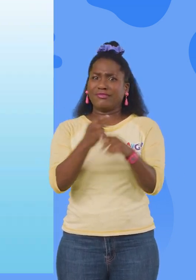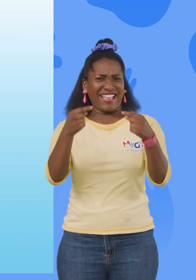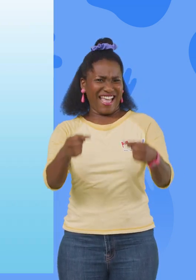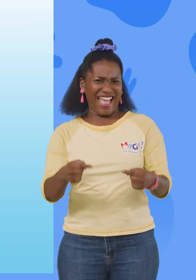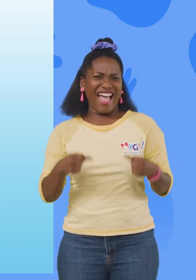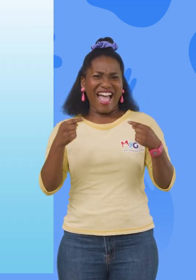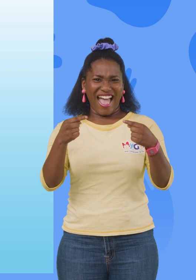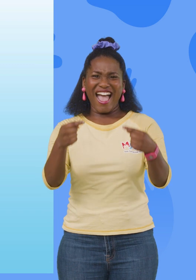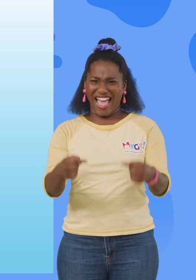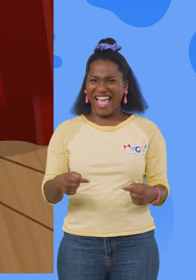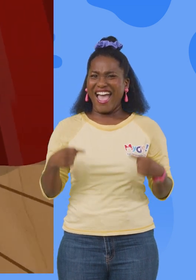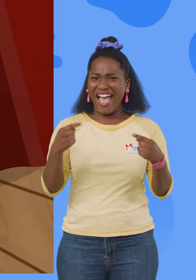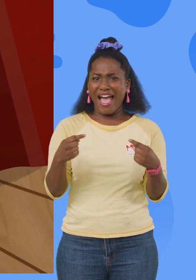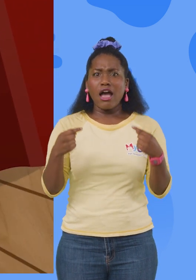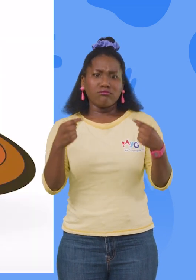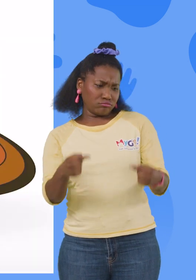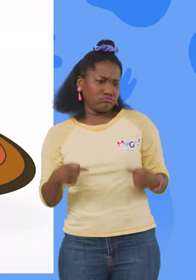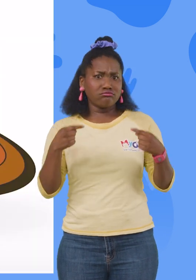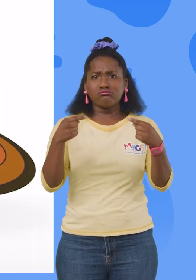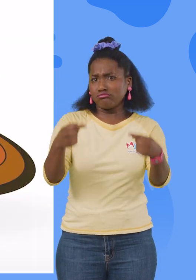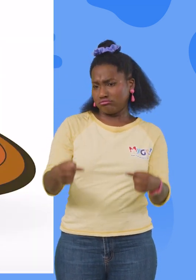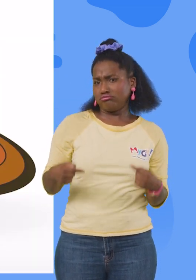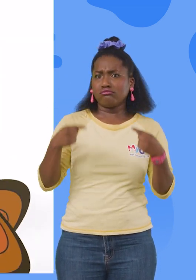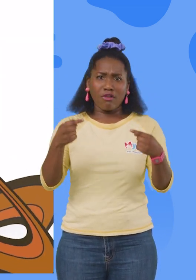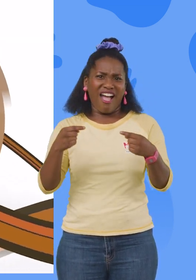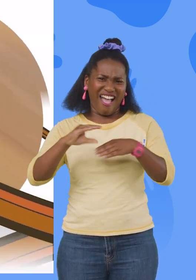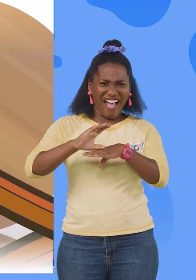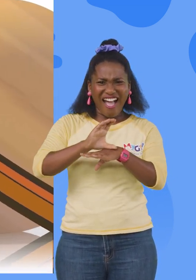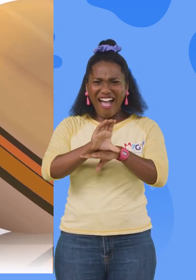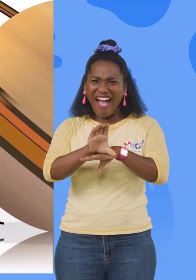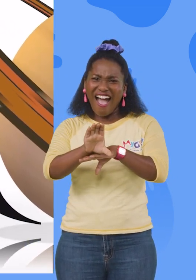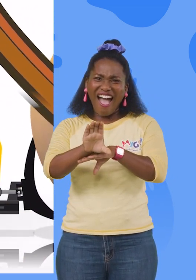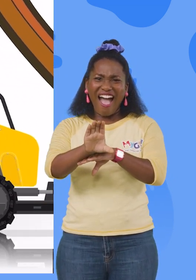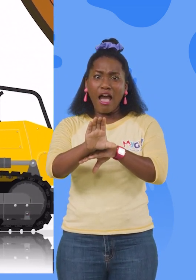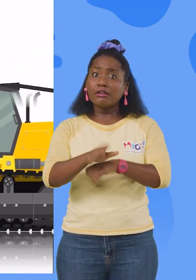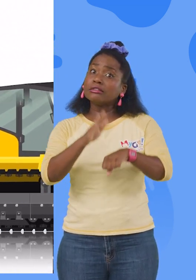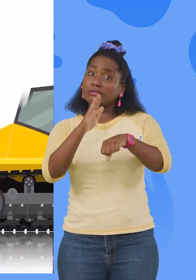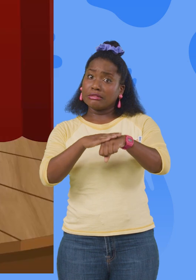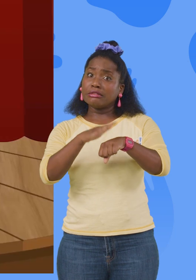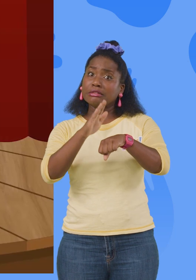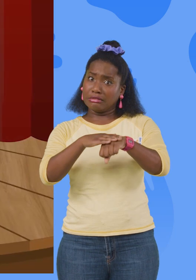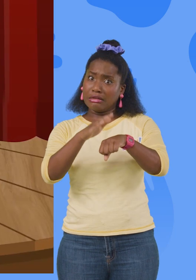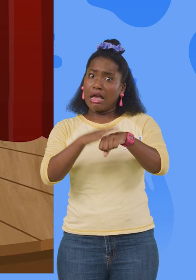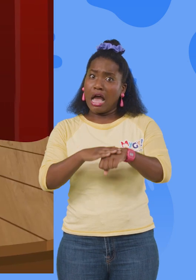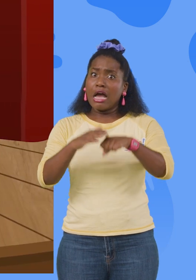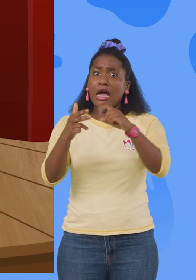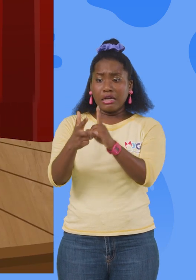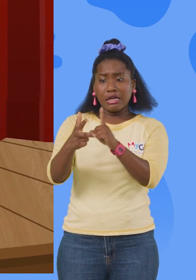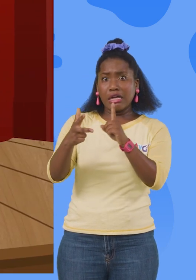it's about to roll. Roll, roll on, bulldozer. You better move over. Here comes